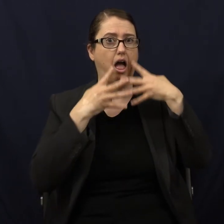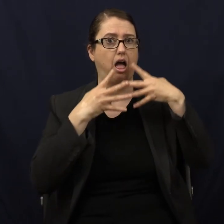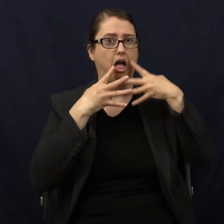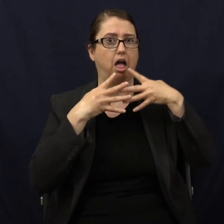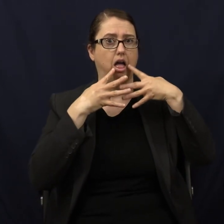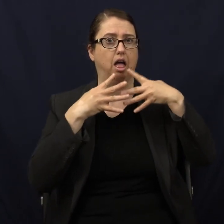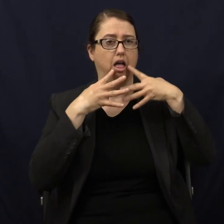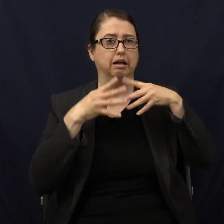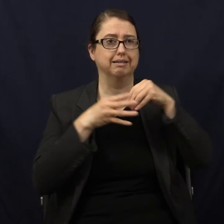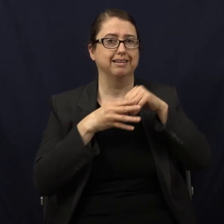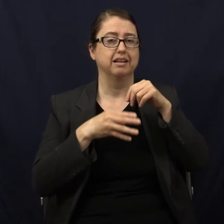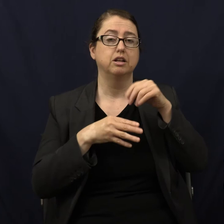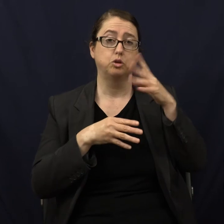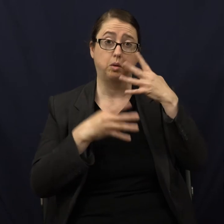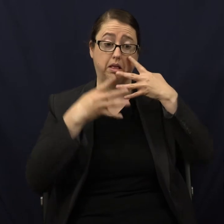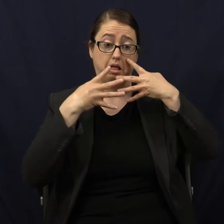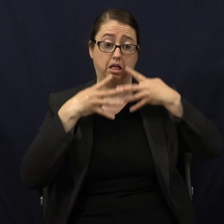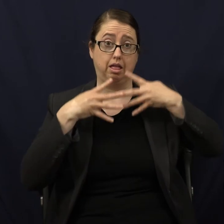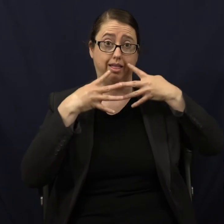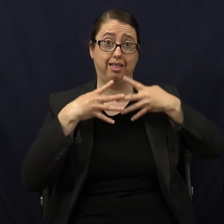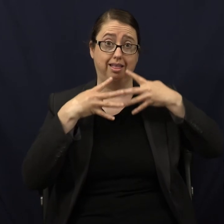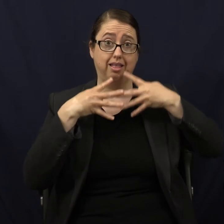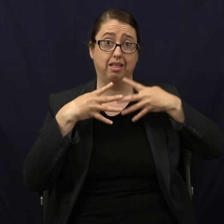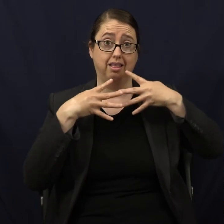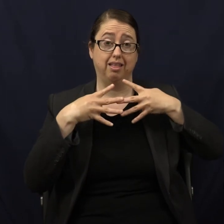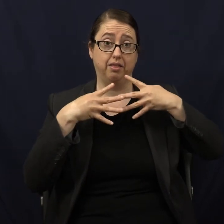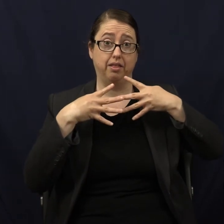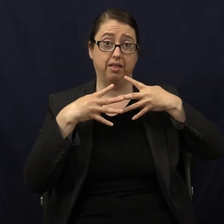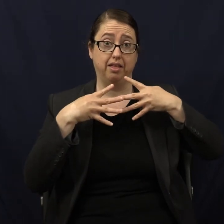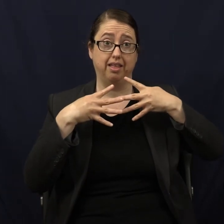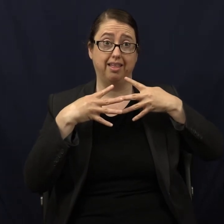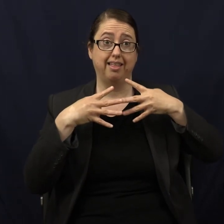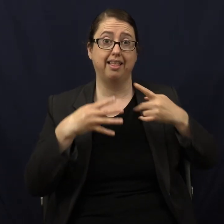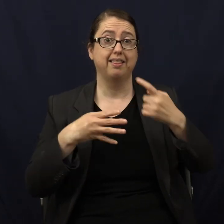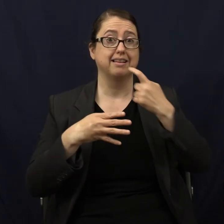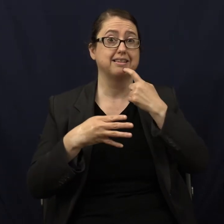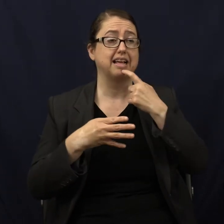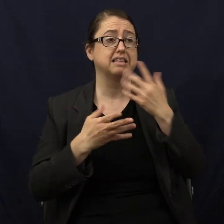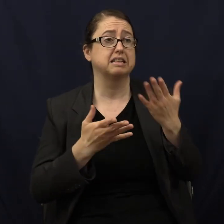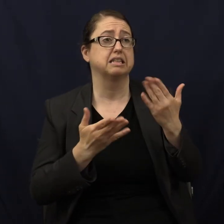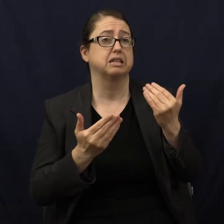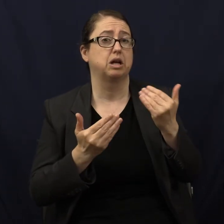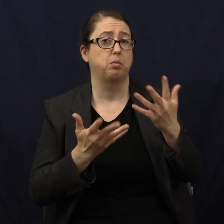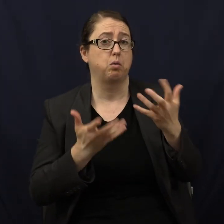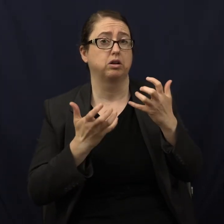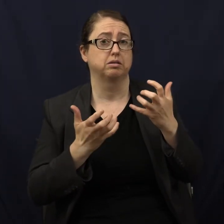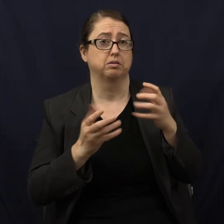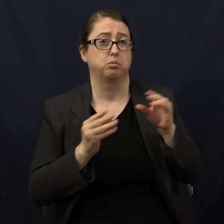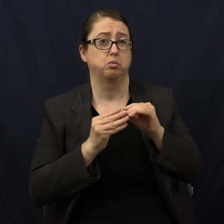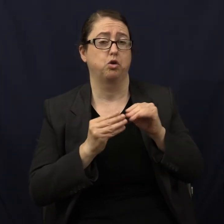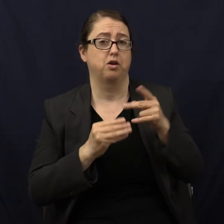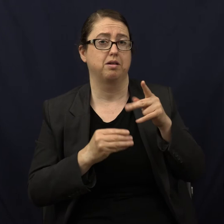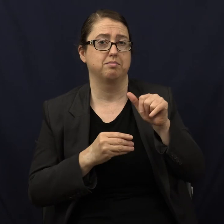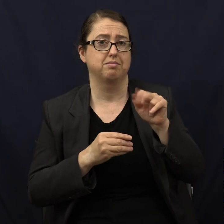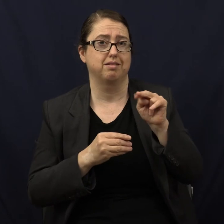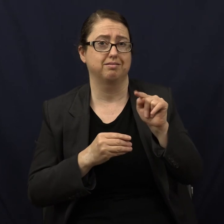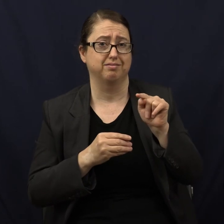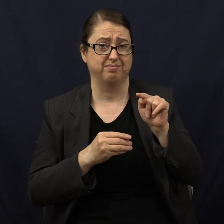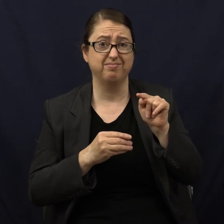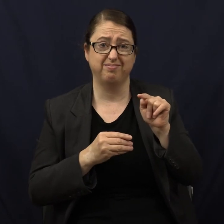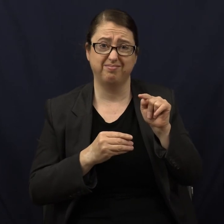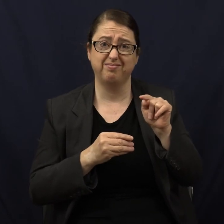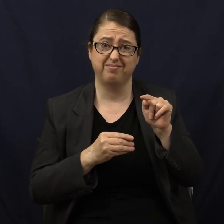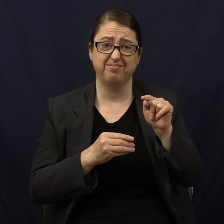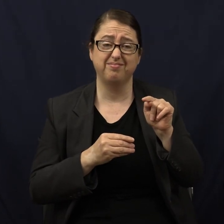every drop of saliva says, give me plant. Did you know that? Every drop of